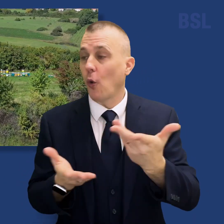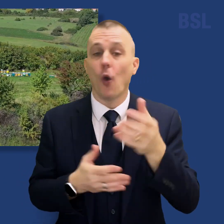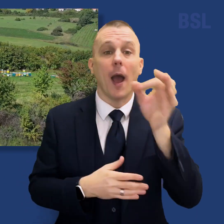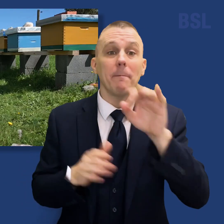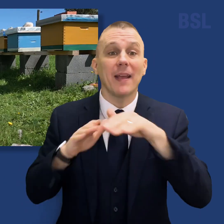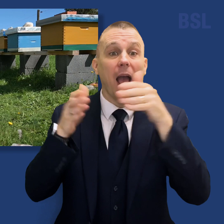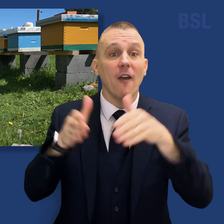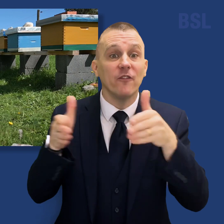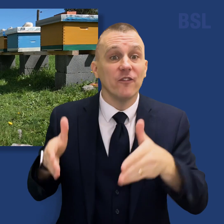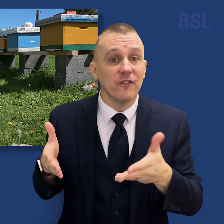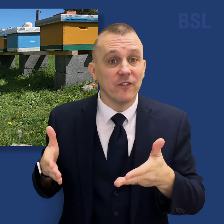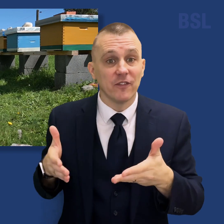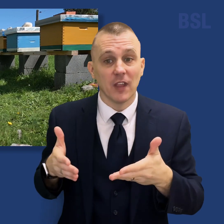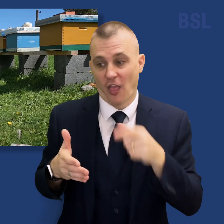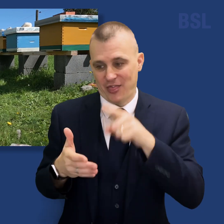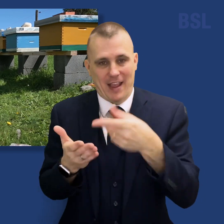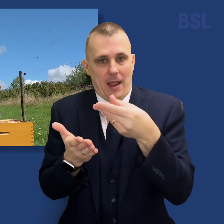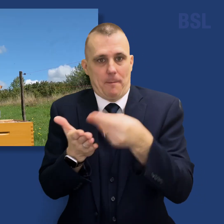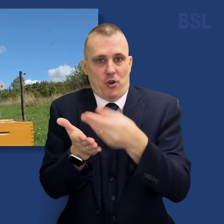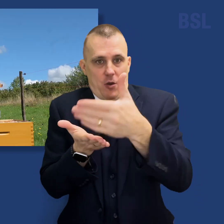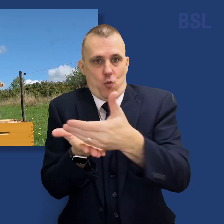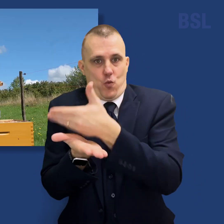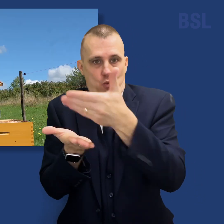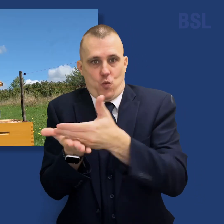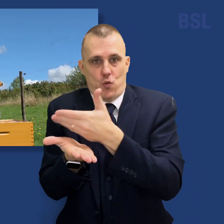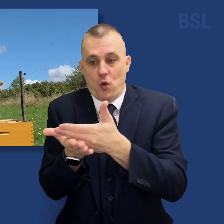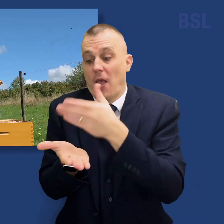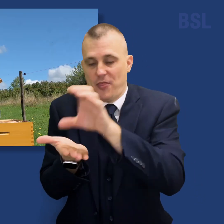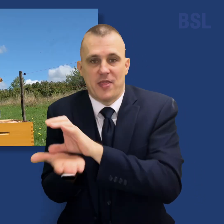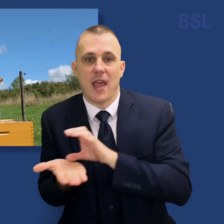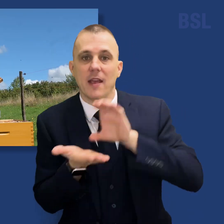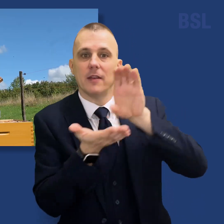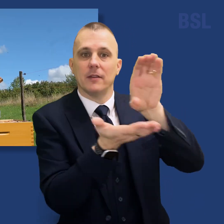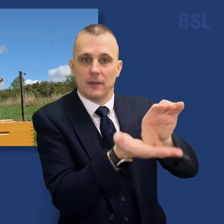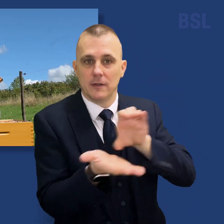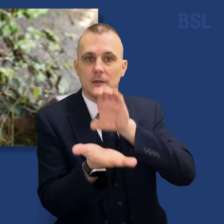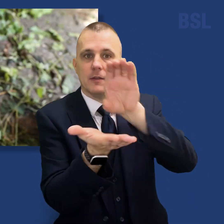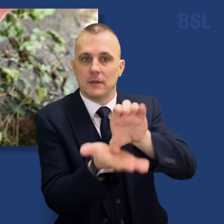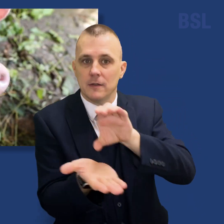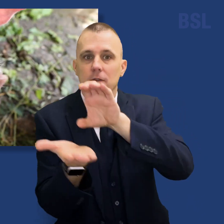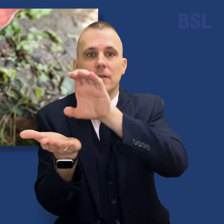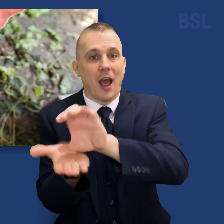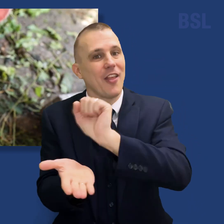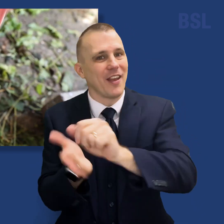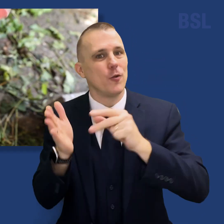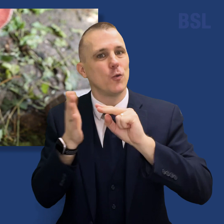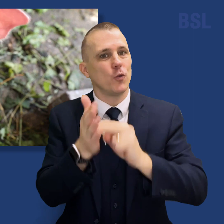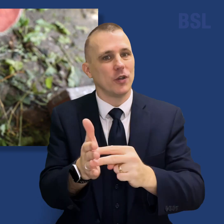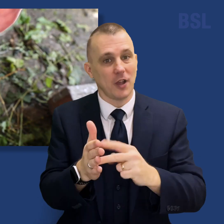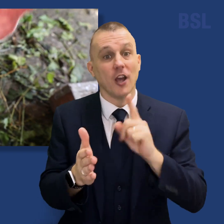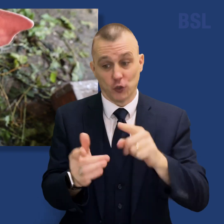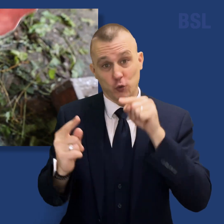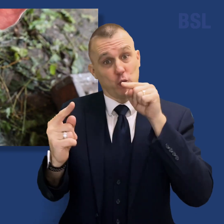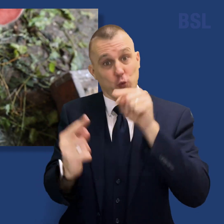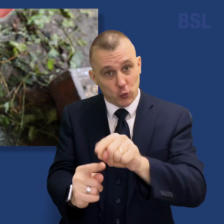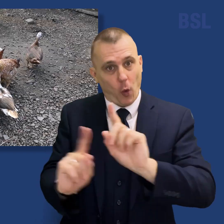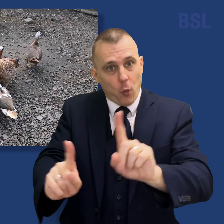beehives. The money collected is then distributed to the sponsor organizations and goes towards the itemized